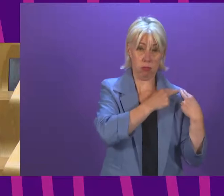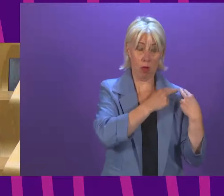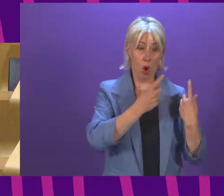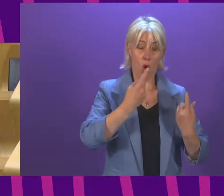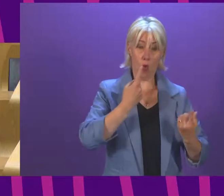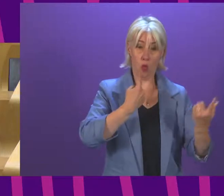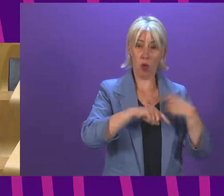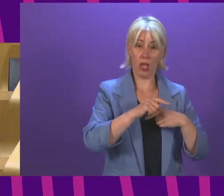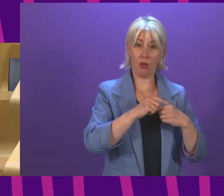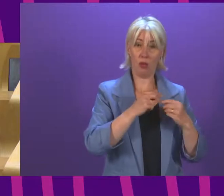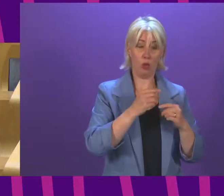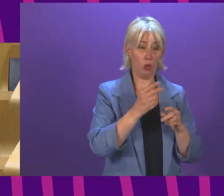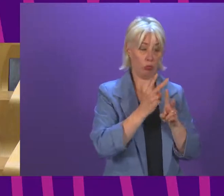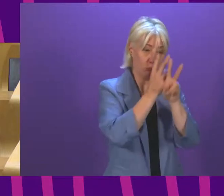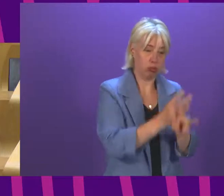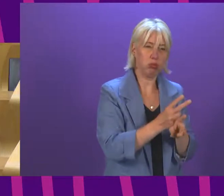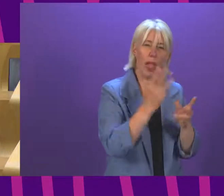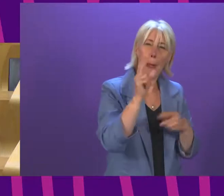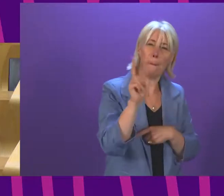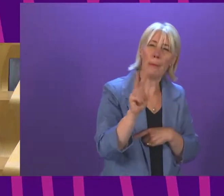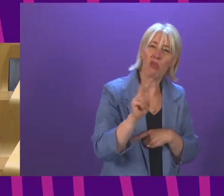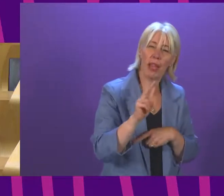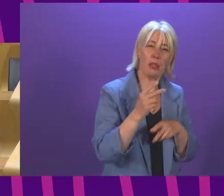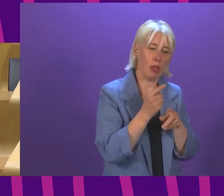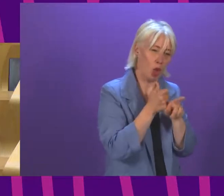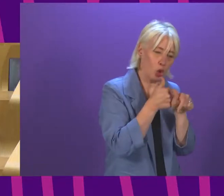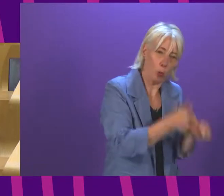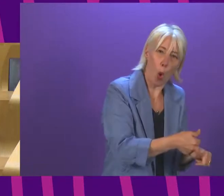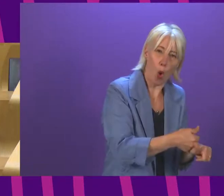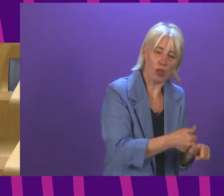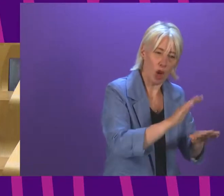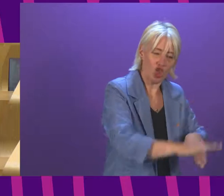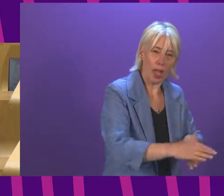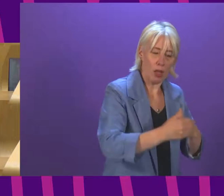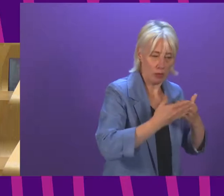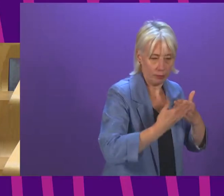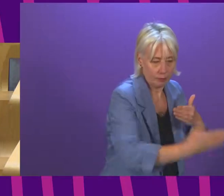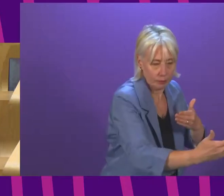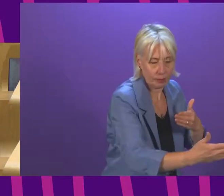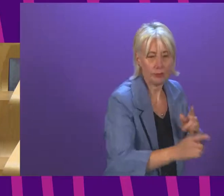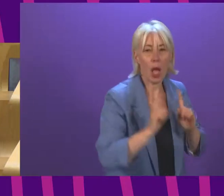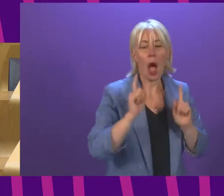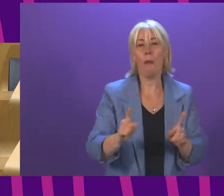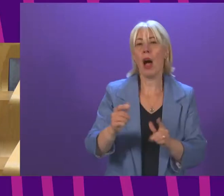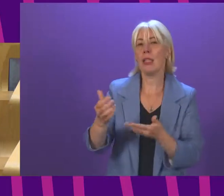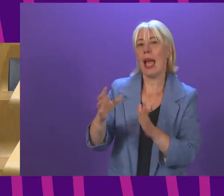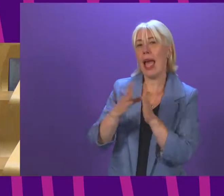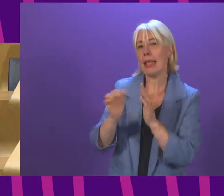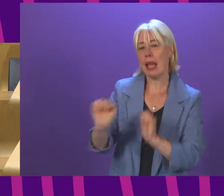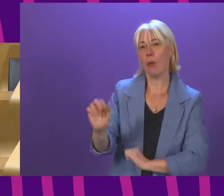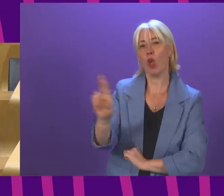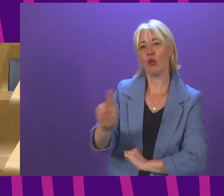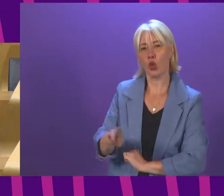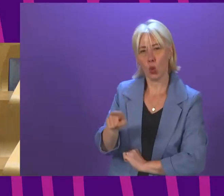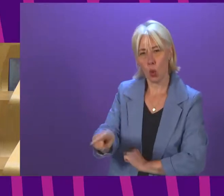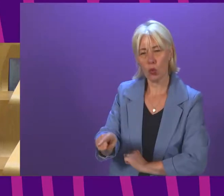support to a child on an ongoing basis. The example that Mr Whittle provides to me of schools is not